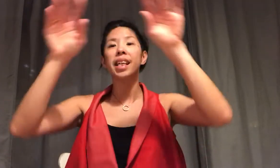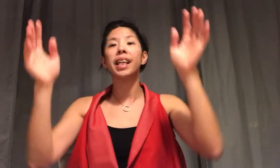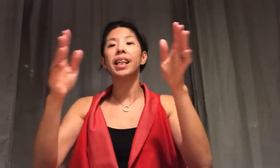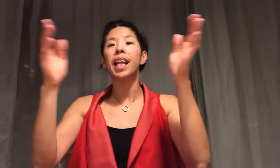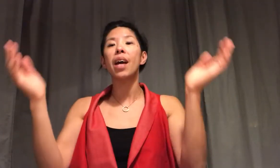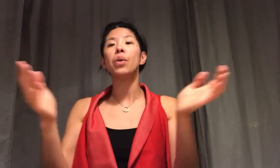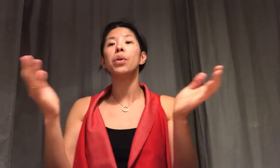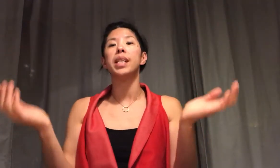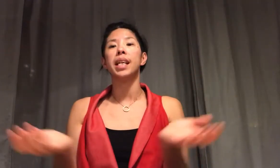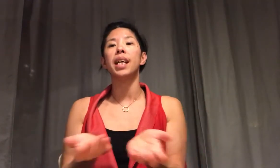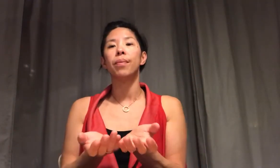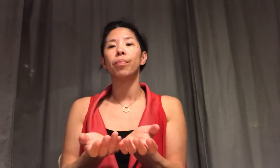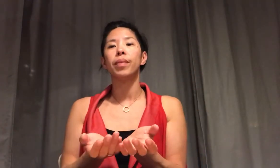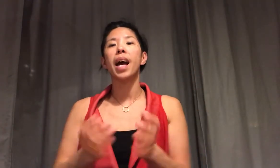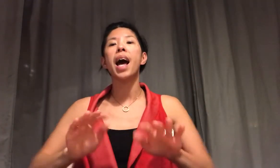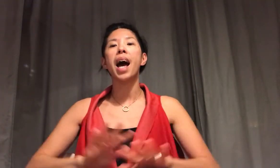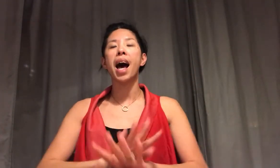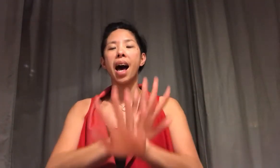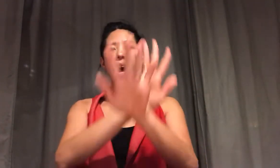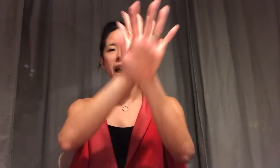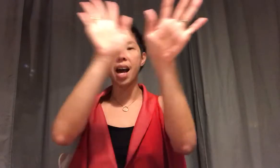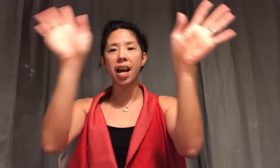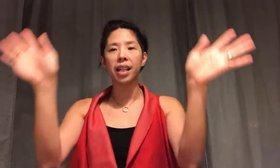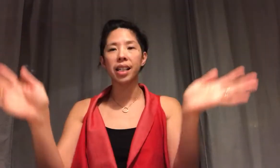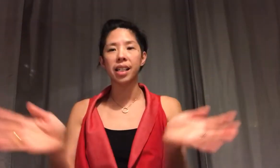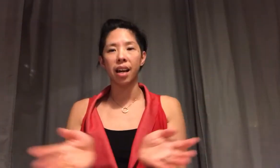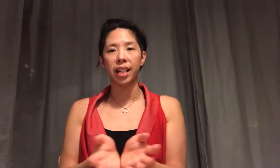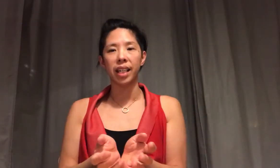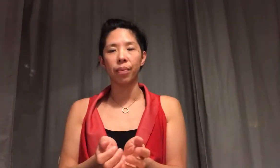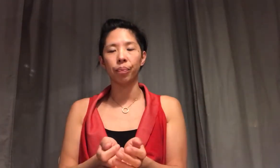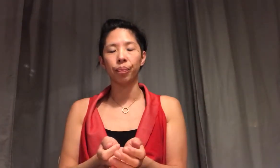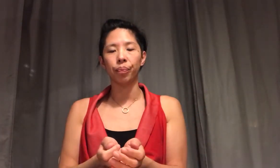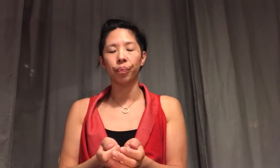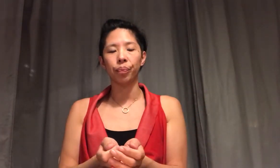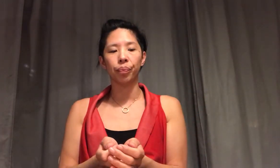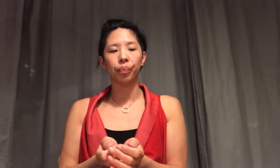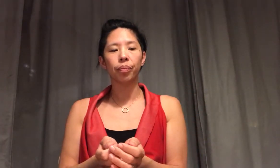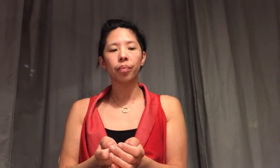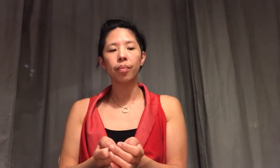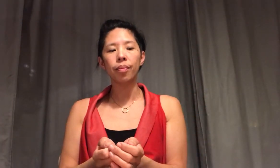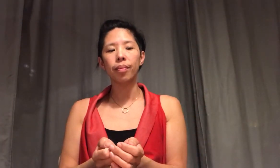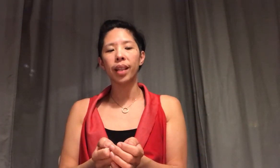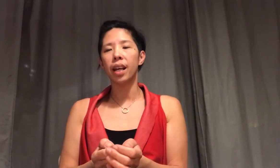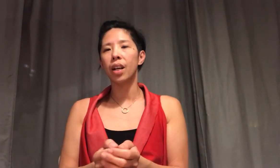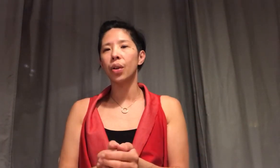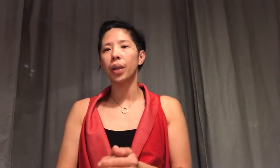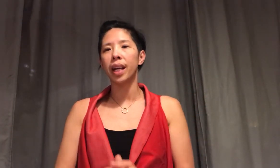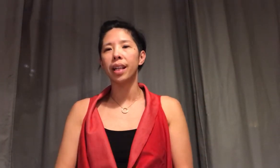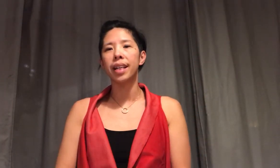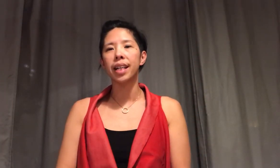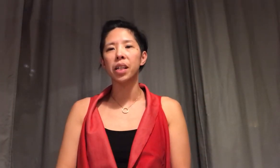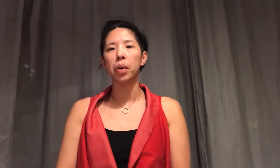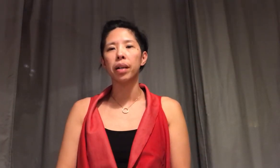cloudy and sunny okay next one